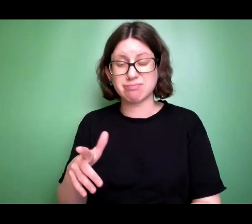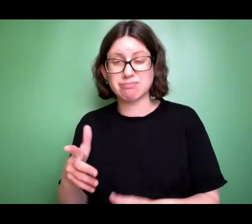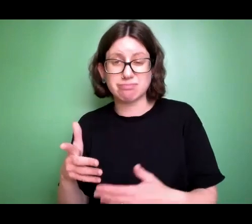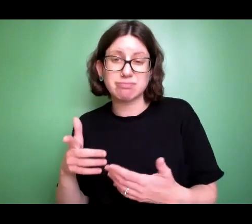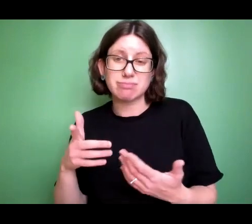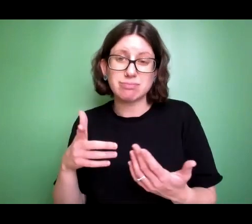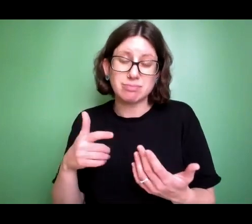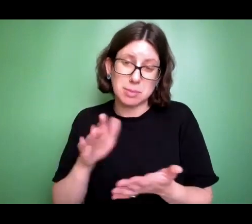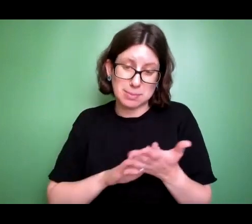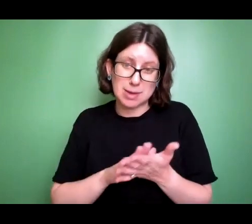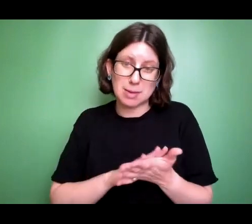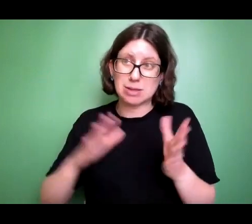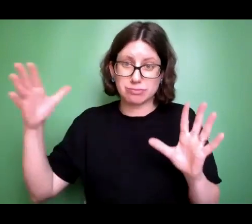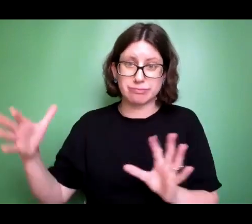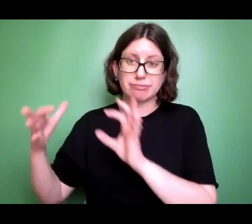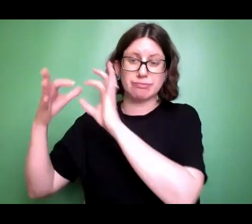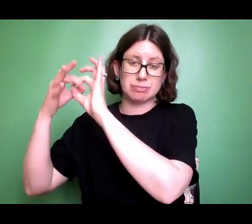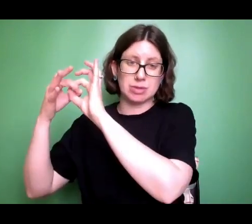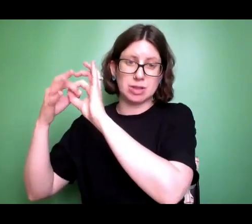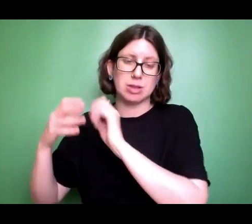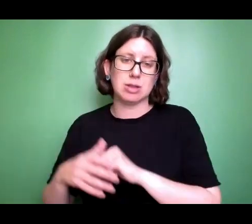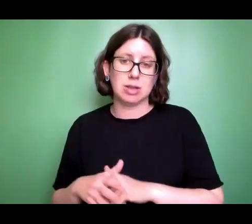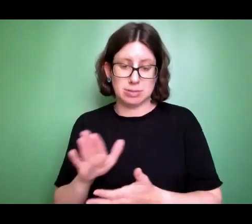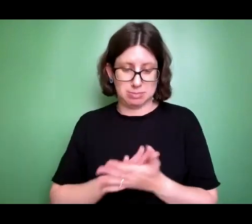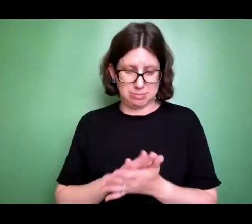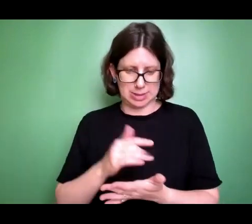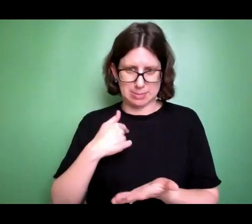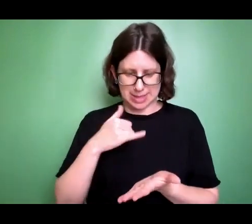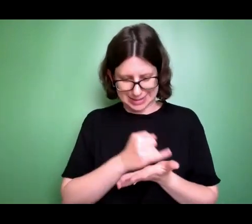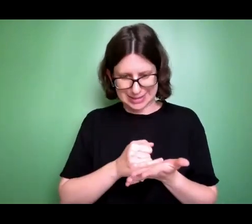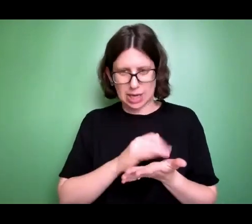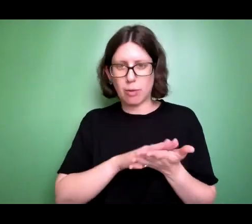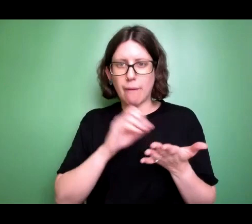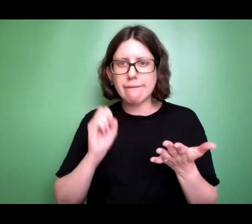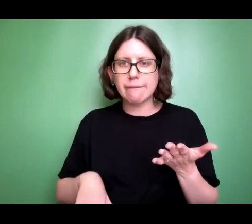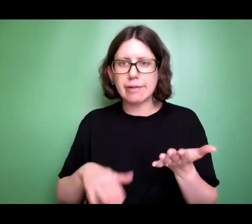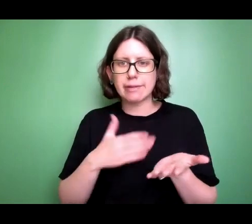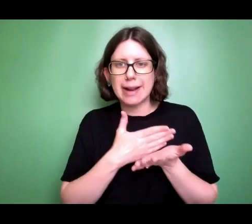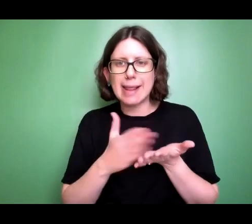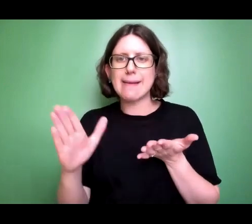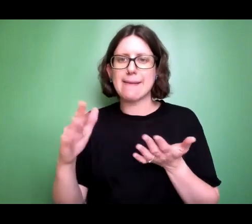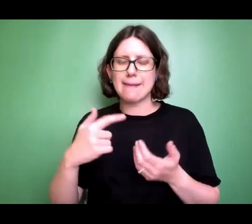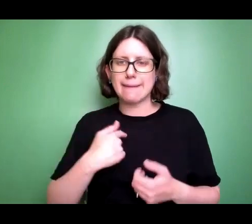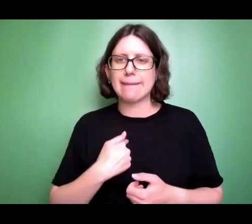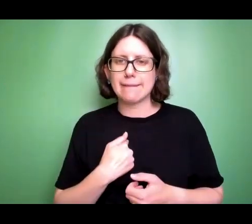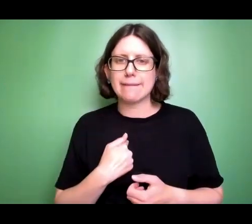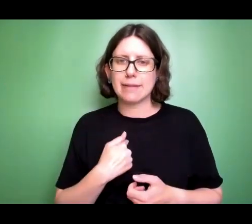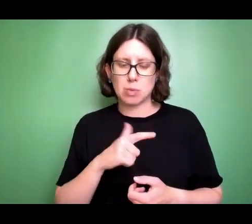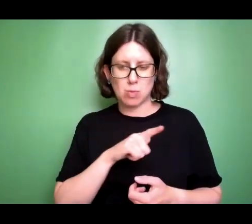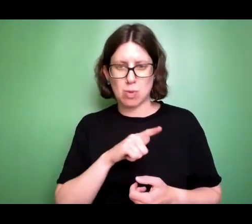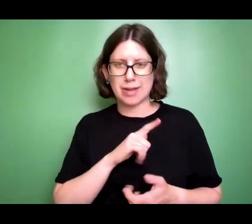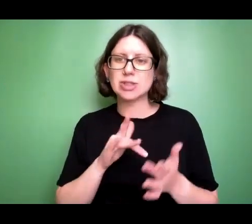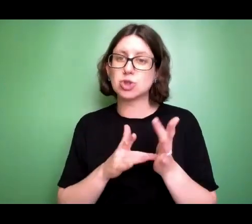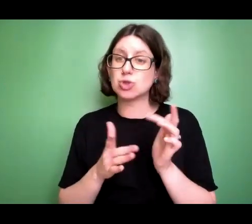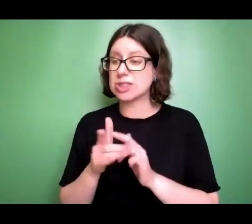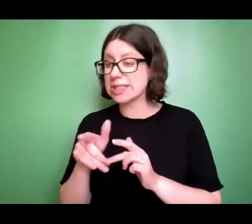Your slate could be wiped clean. We could have a fresh start, a new beginning today, because on the cross, Jesus paid the